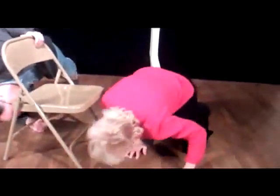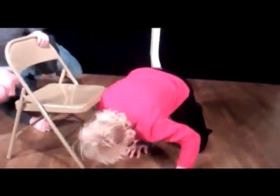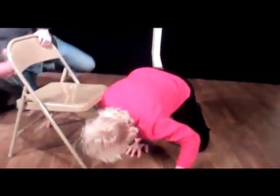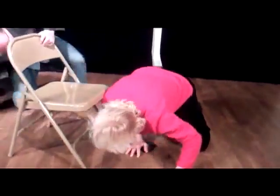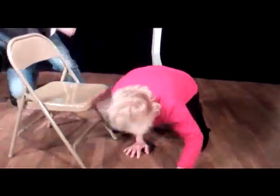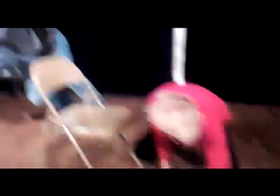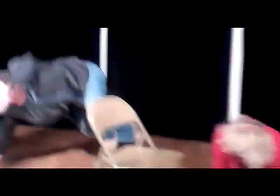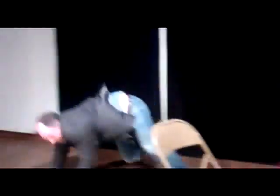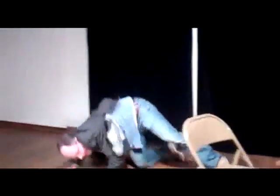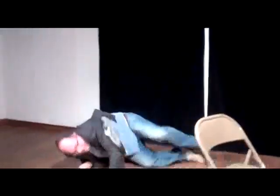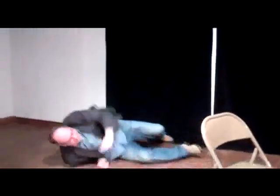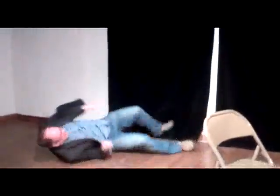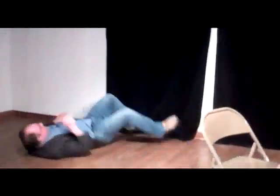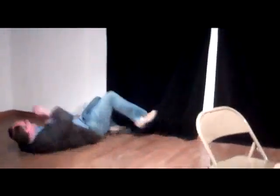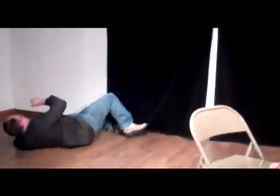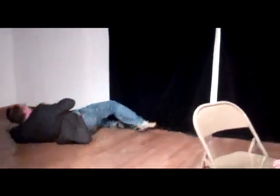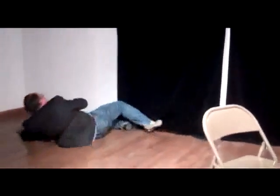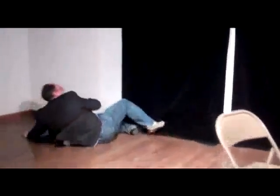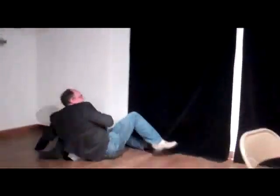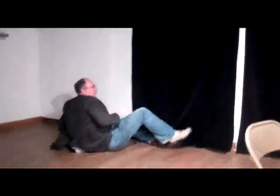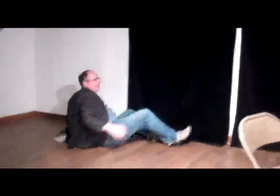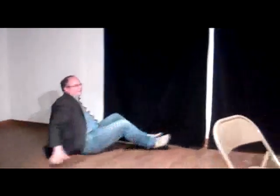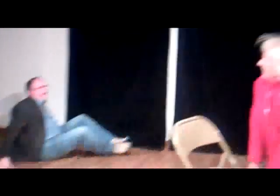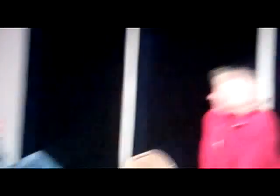Oh my god!